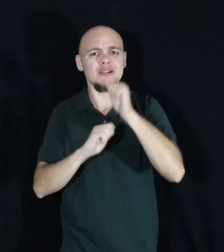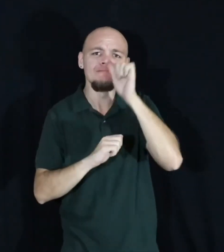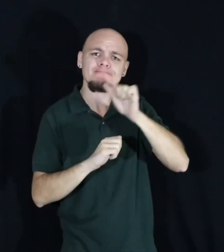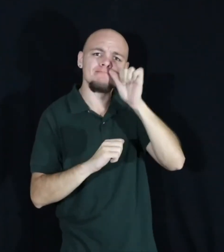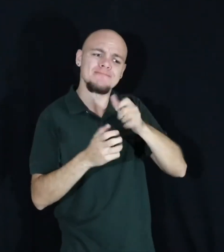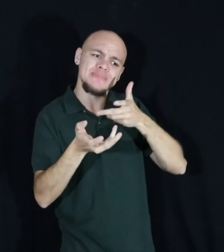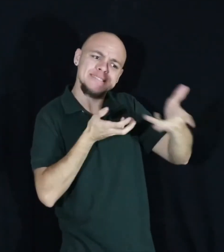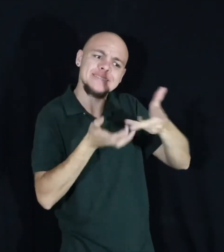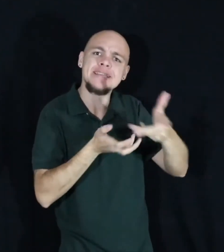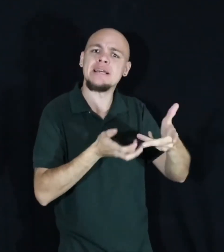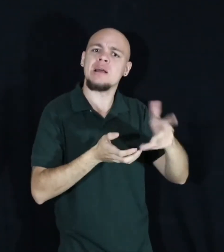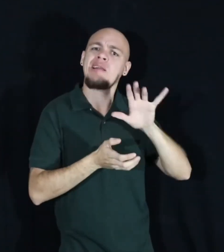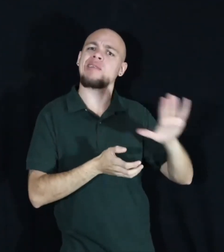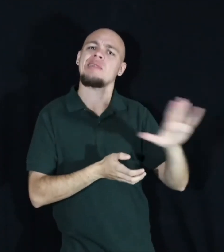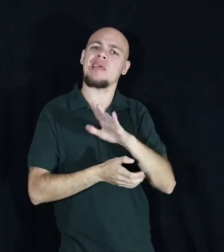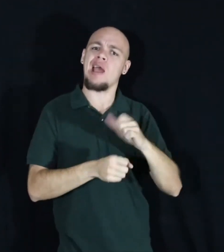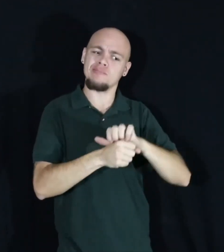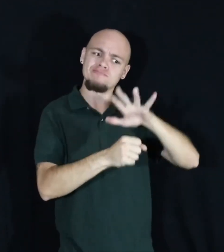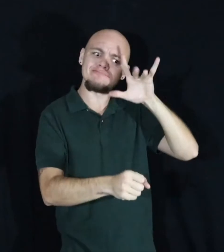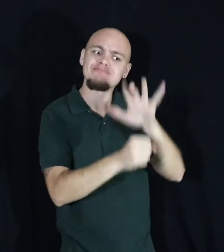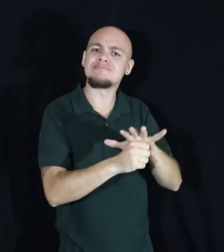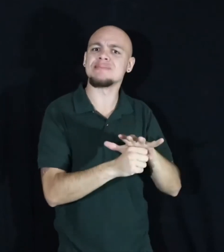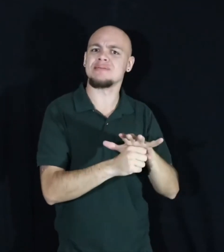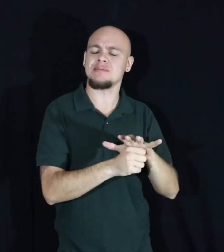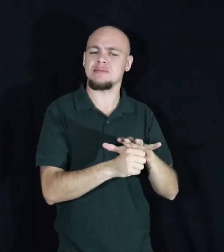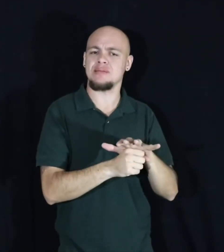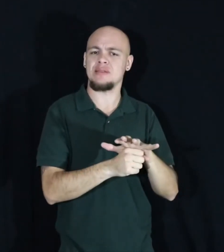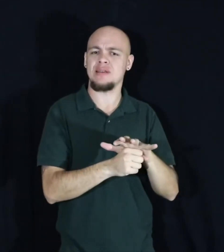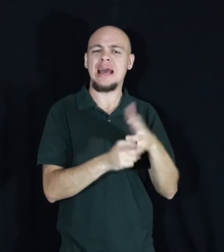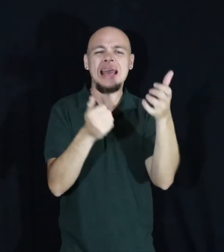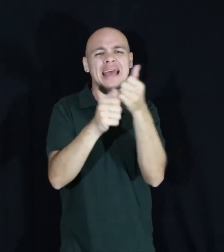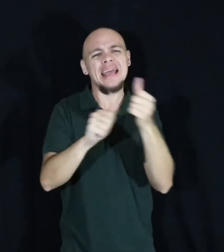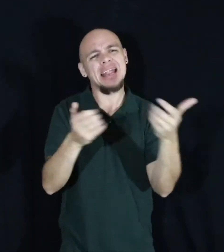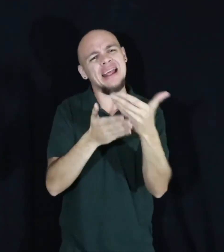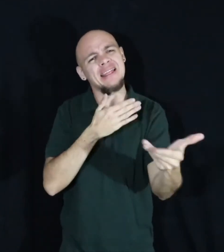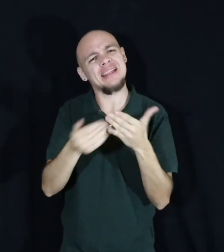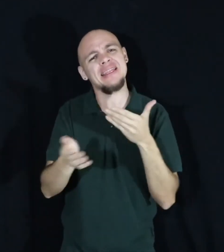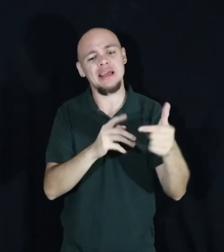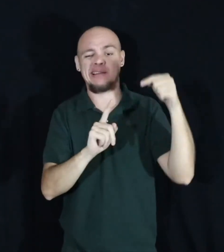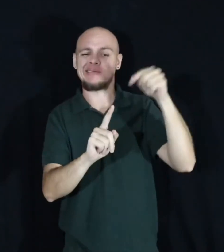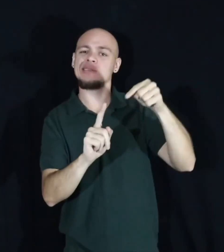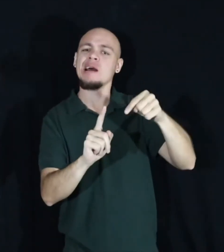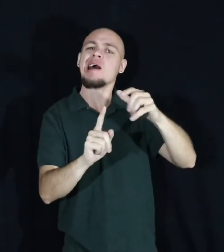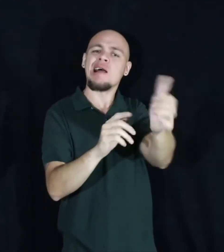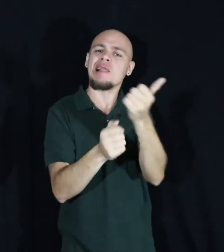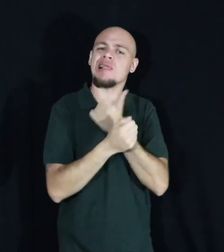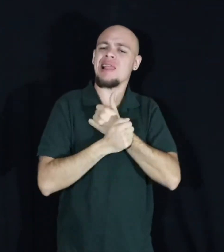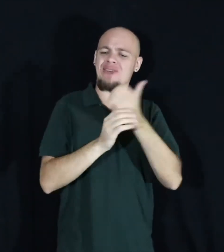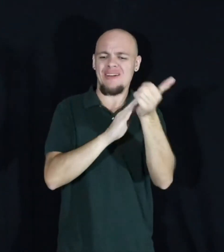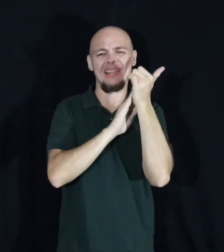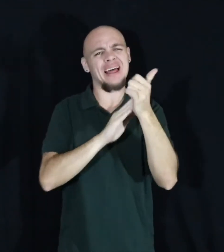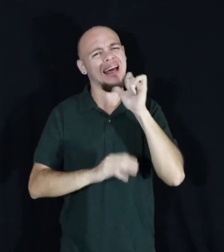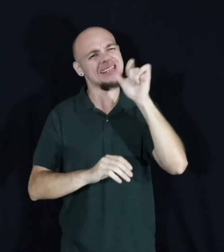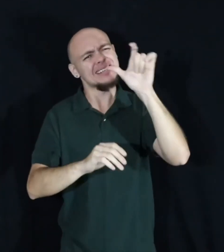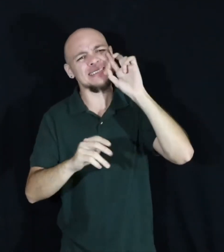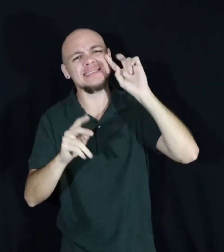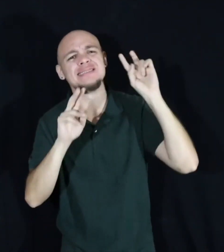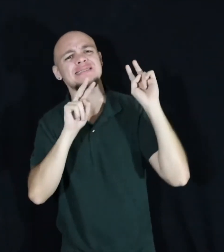outcries of our youth. For anything that is not led with love, I see no use.